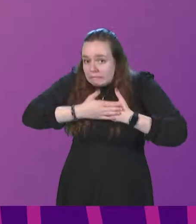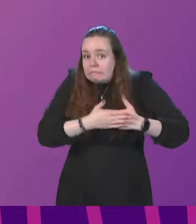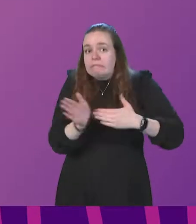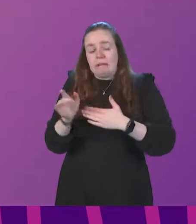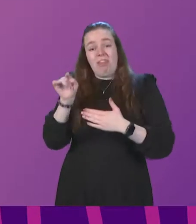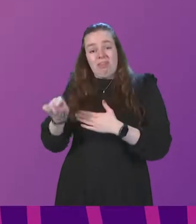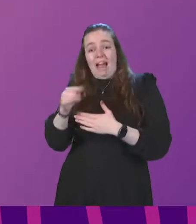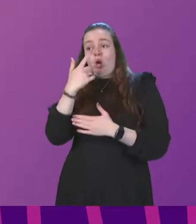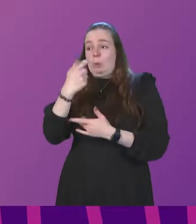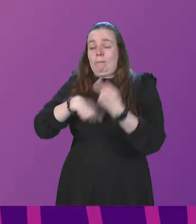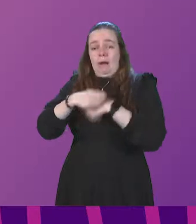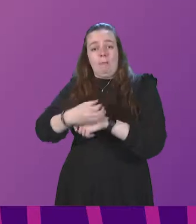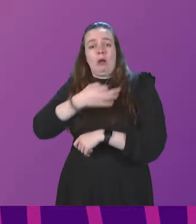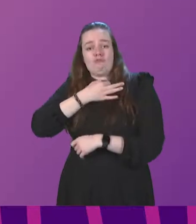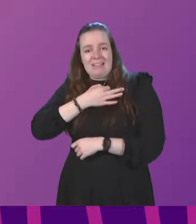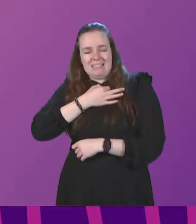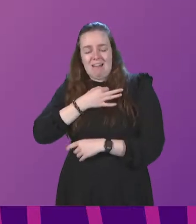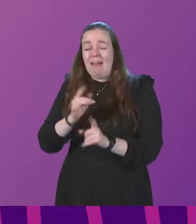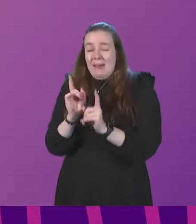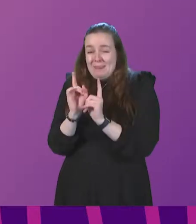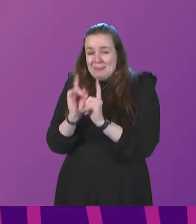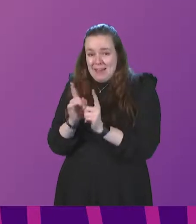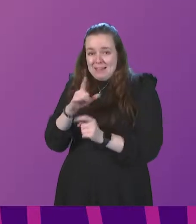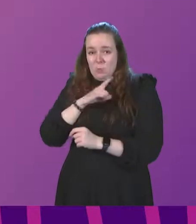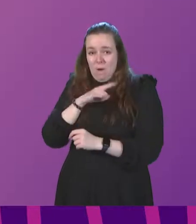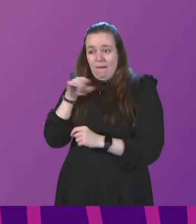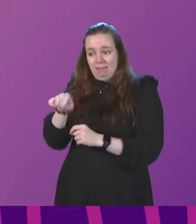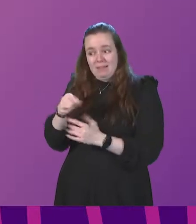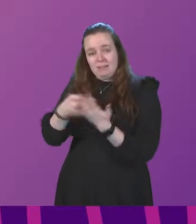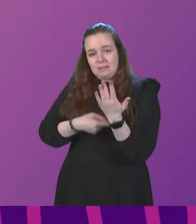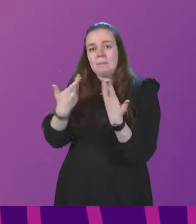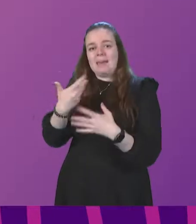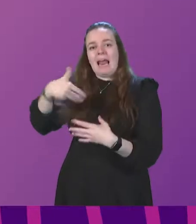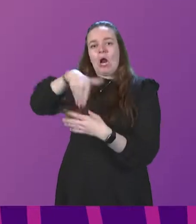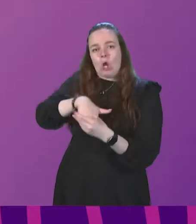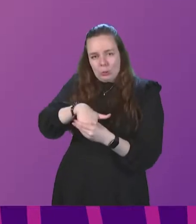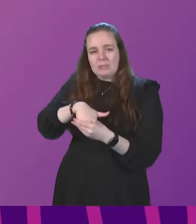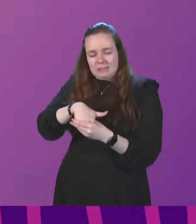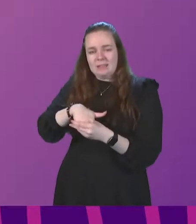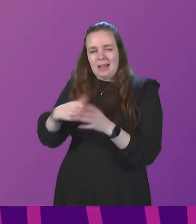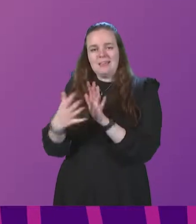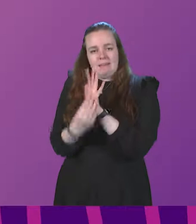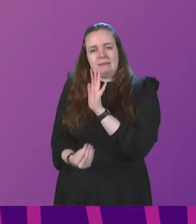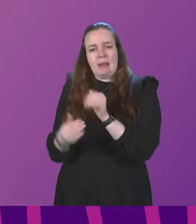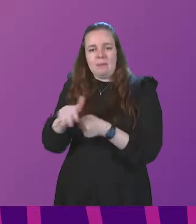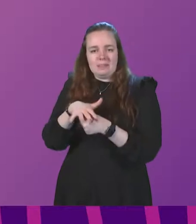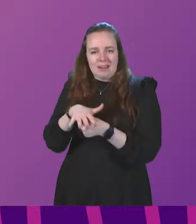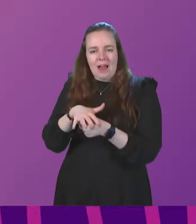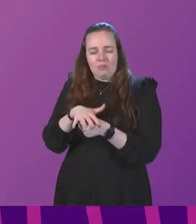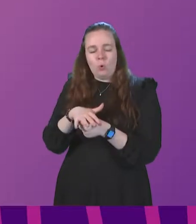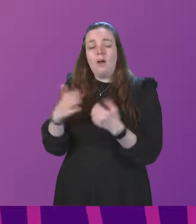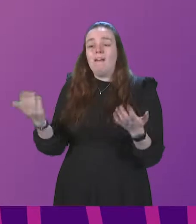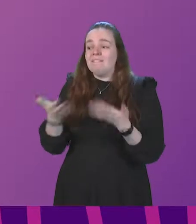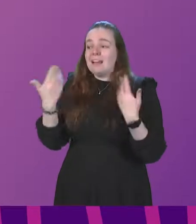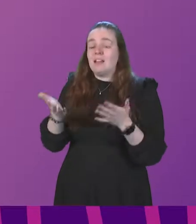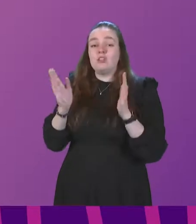itself present a hazard. That's exactly why this specific measure was included as an element of the example scenario. Ventilation